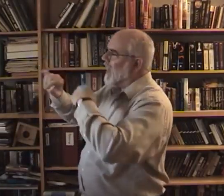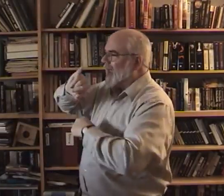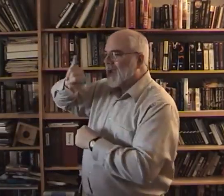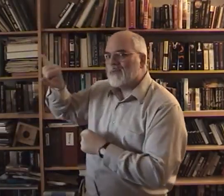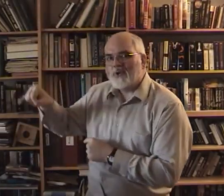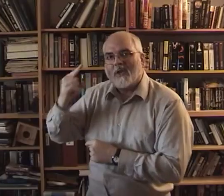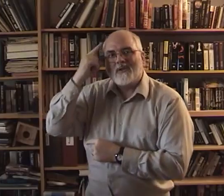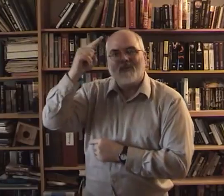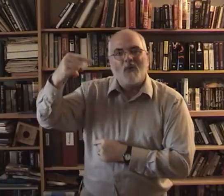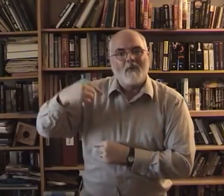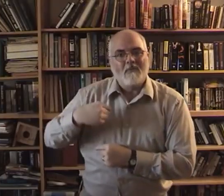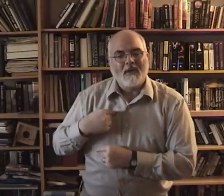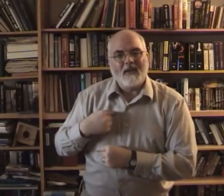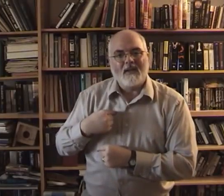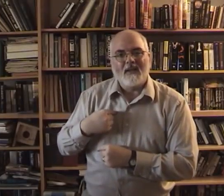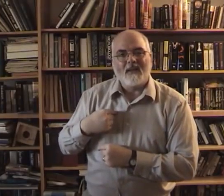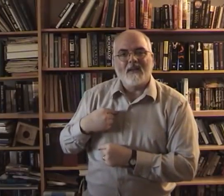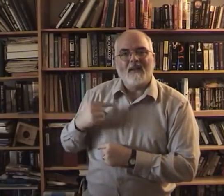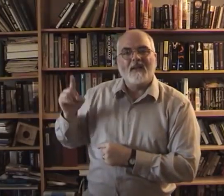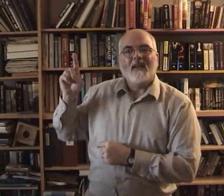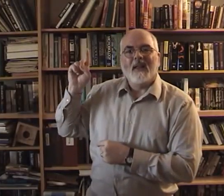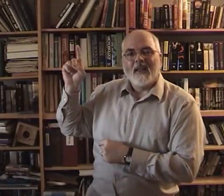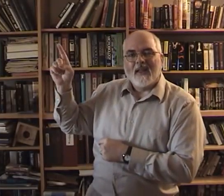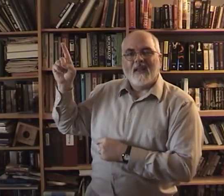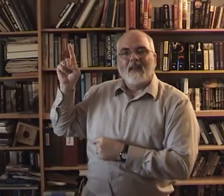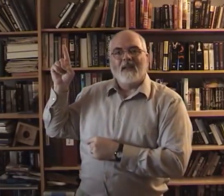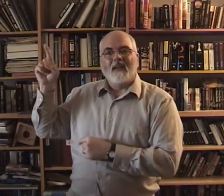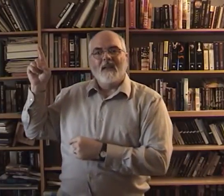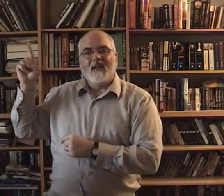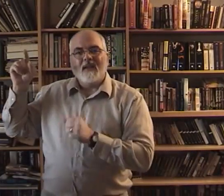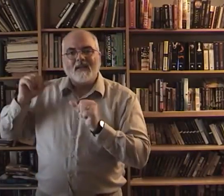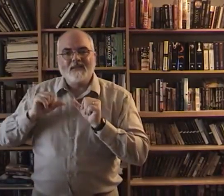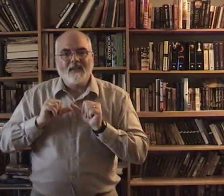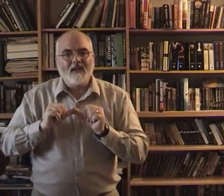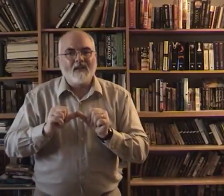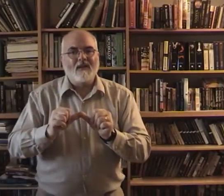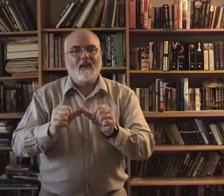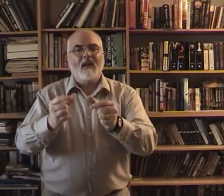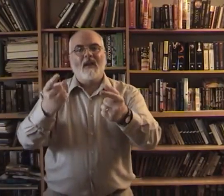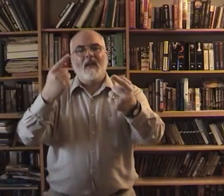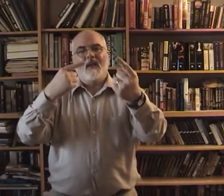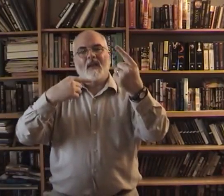just for me he still came